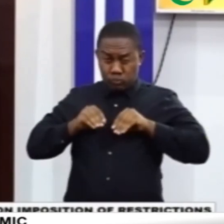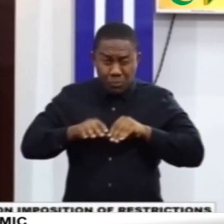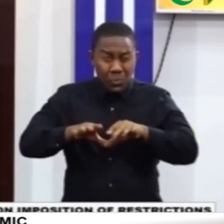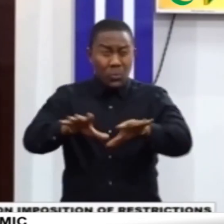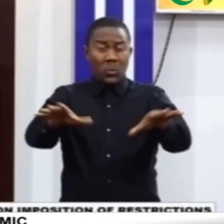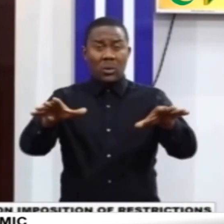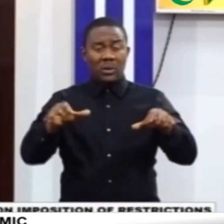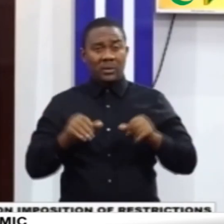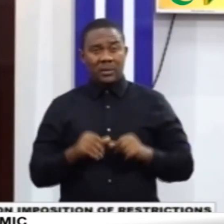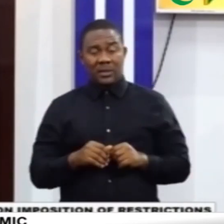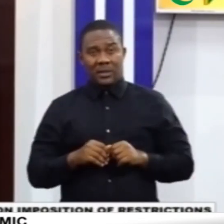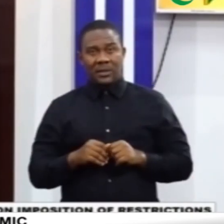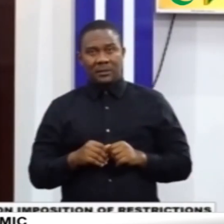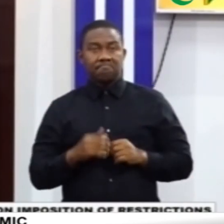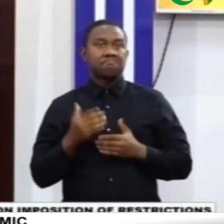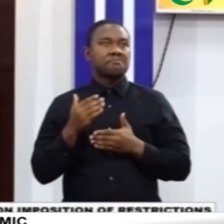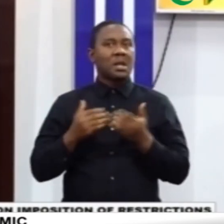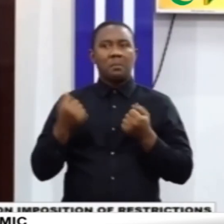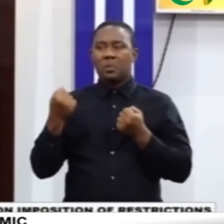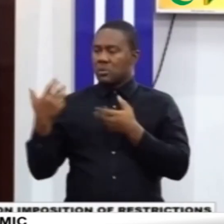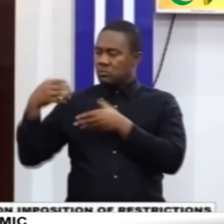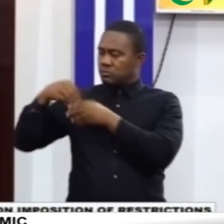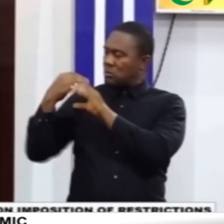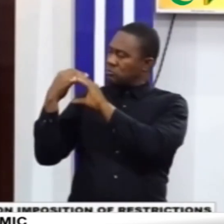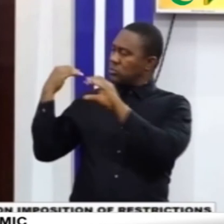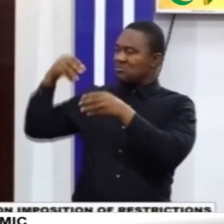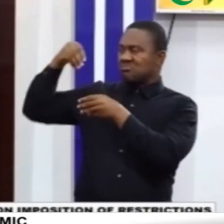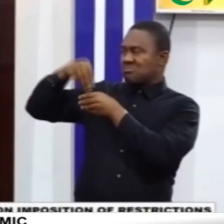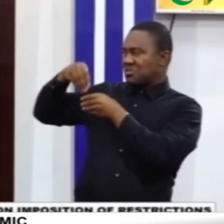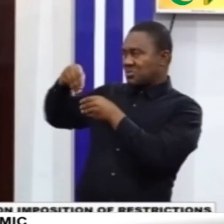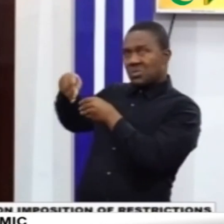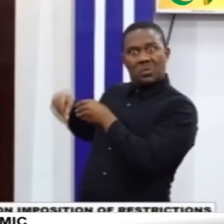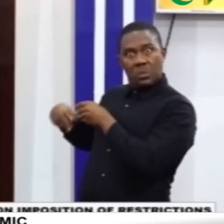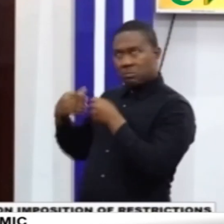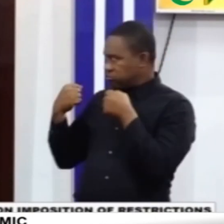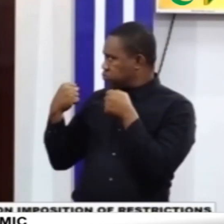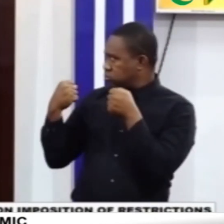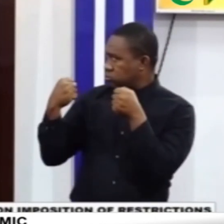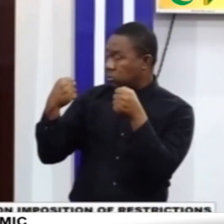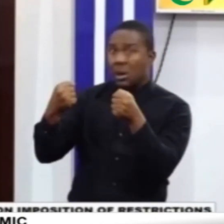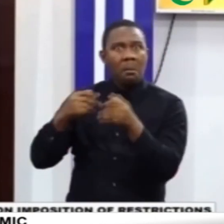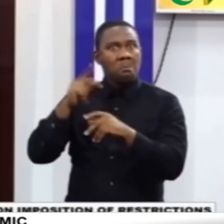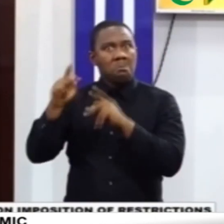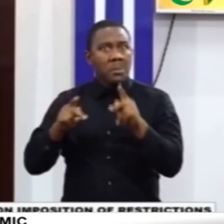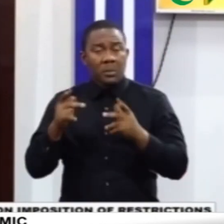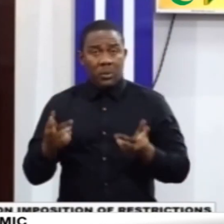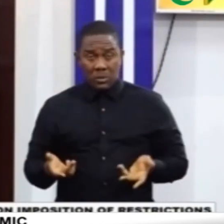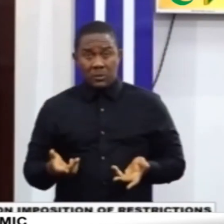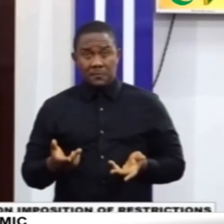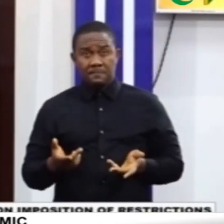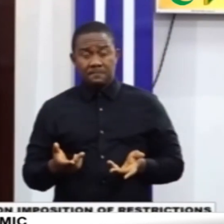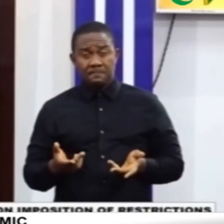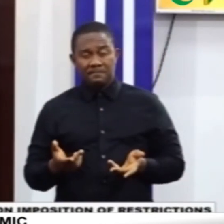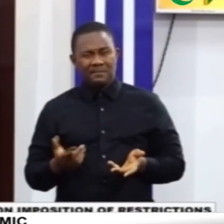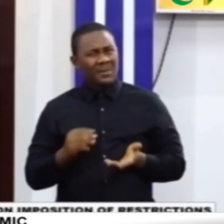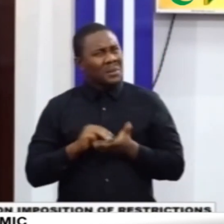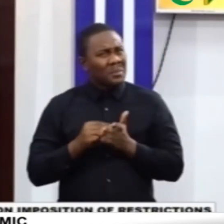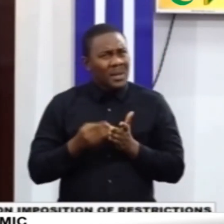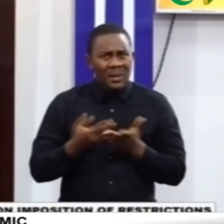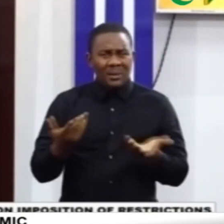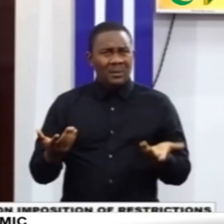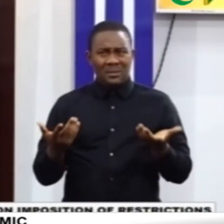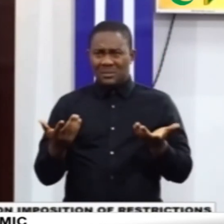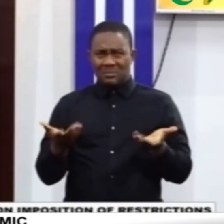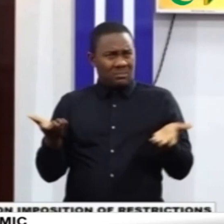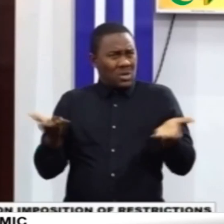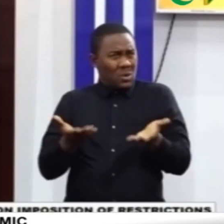Some transporters, again, are also conspiring. What you are doing is that you are undermining this country and putting